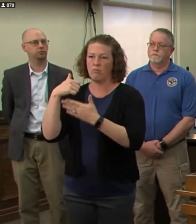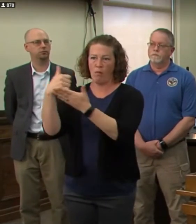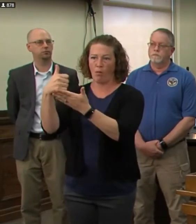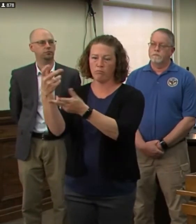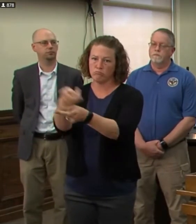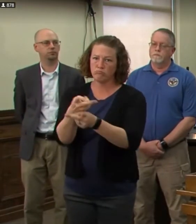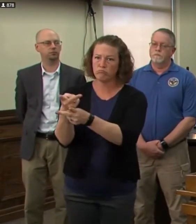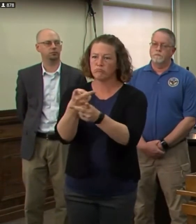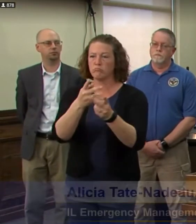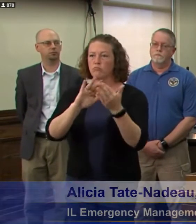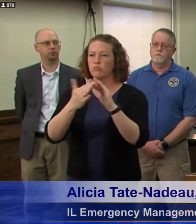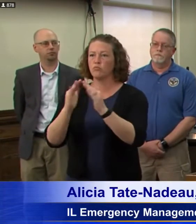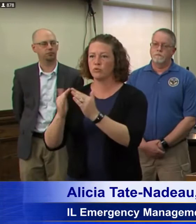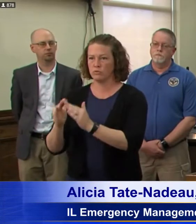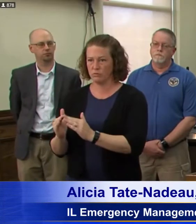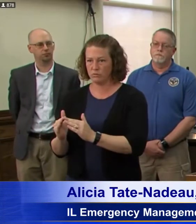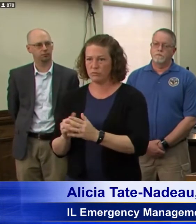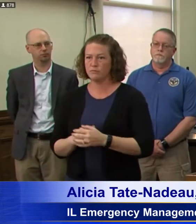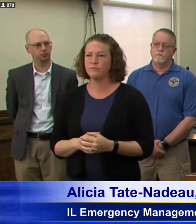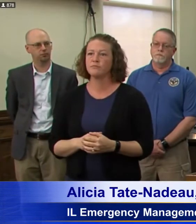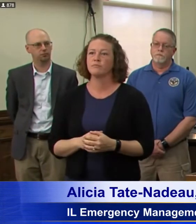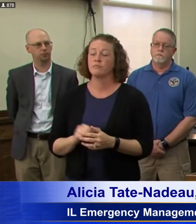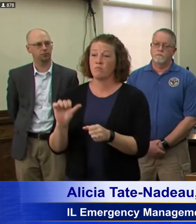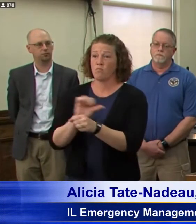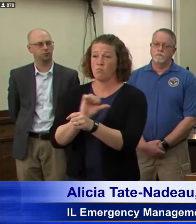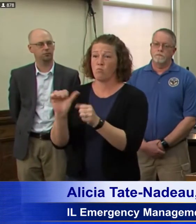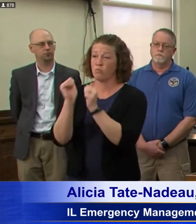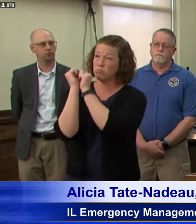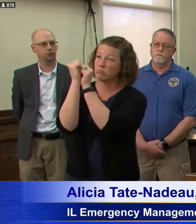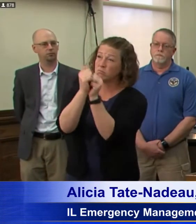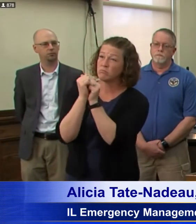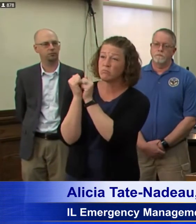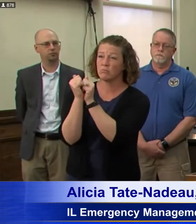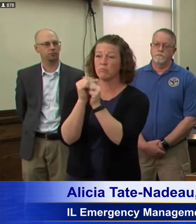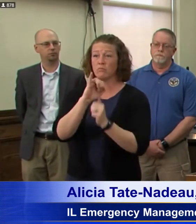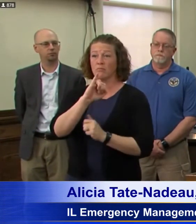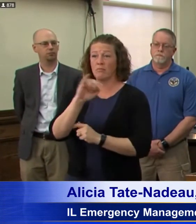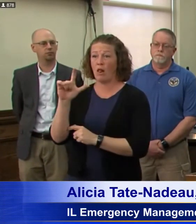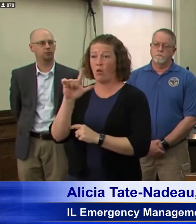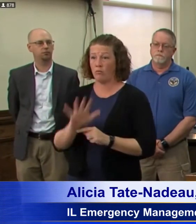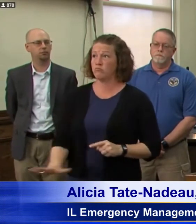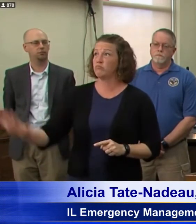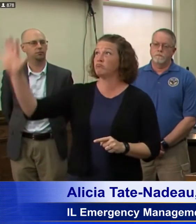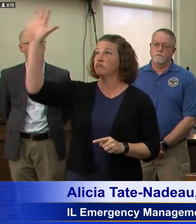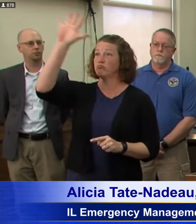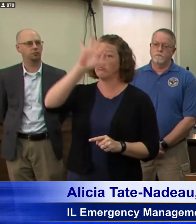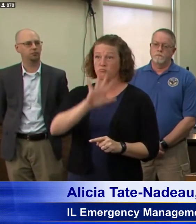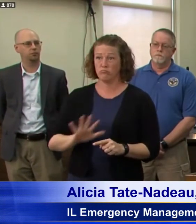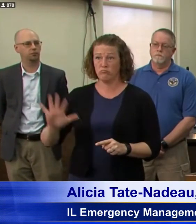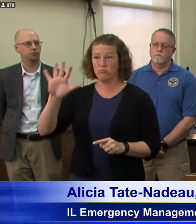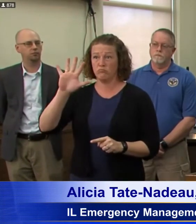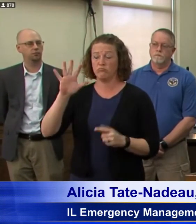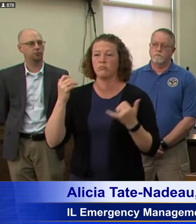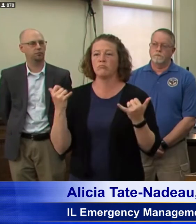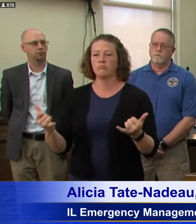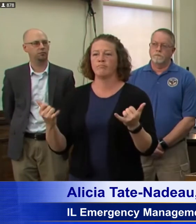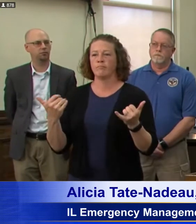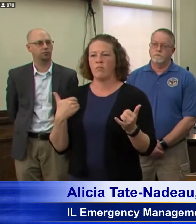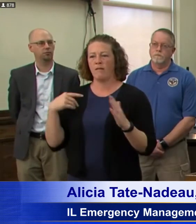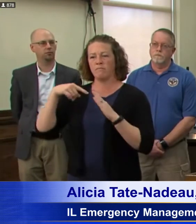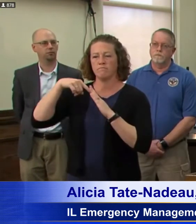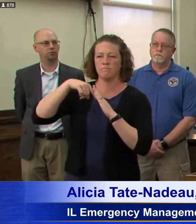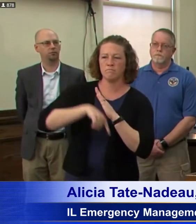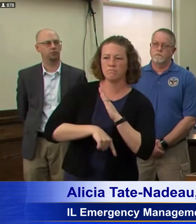Through careful collaboration, all counties in Illinois now have a thorough housing plan to